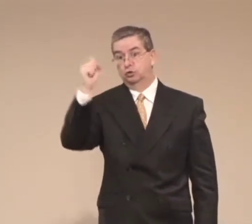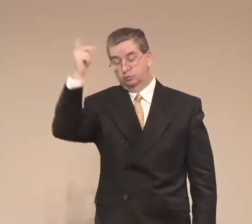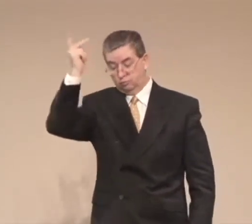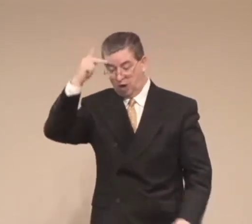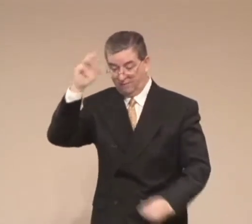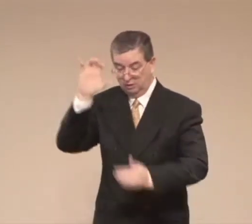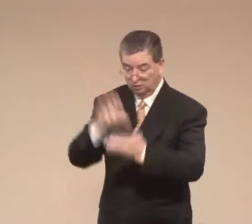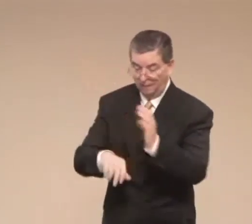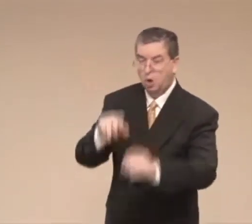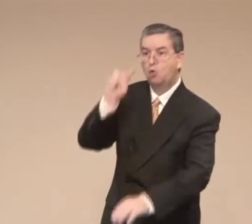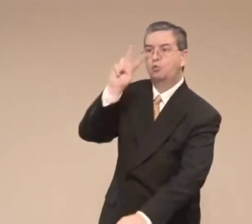the Lord.